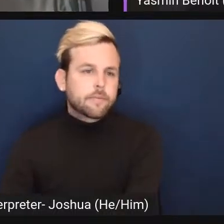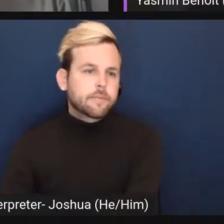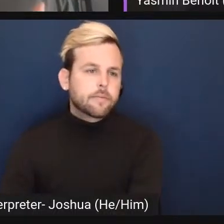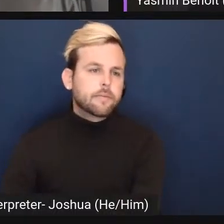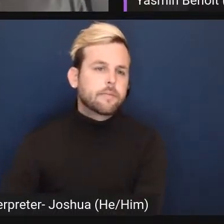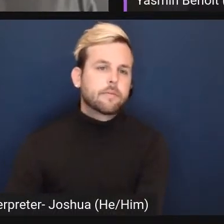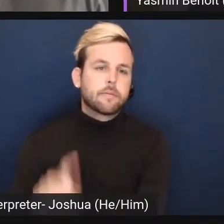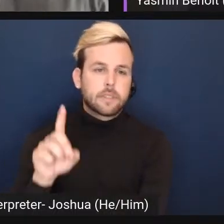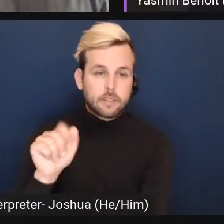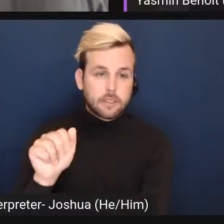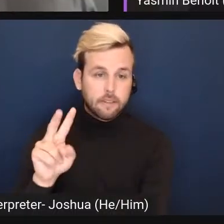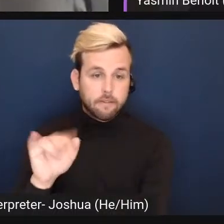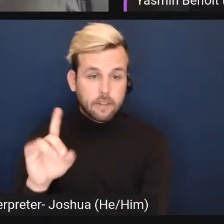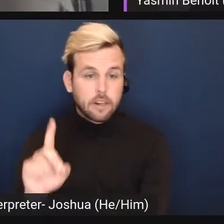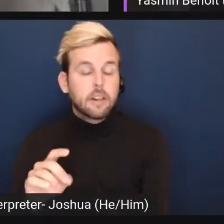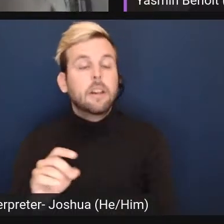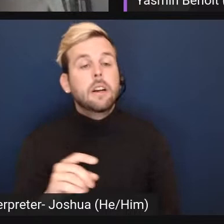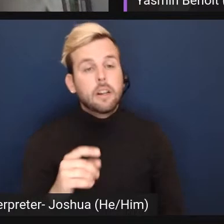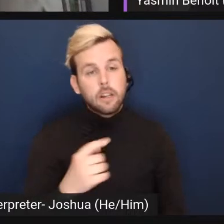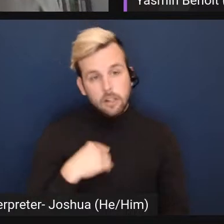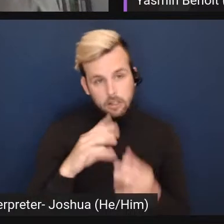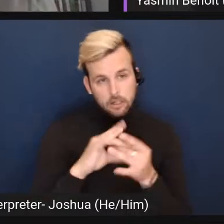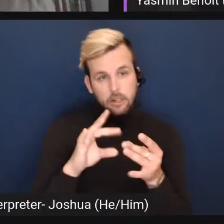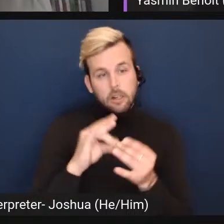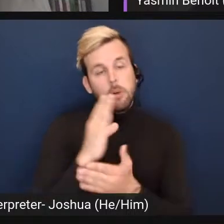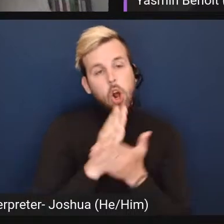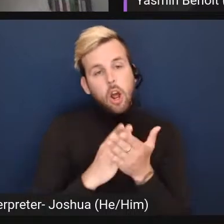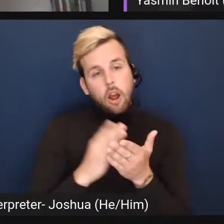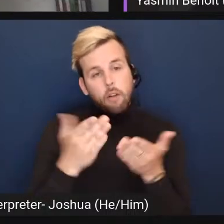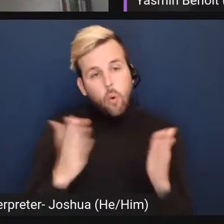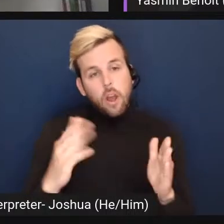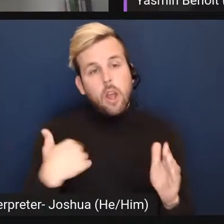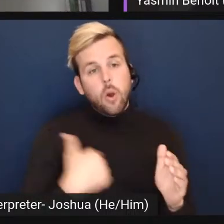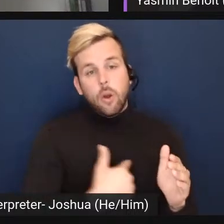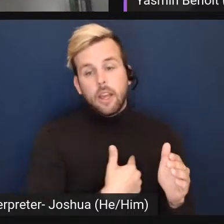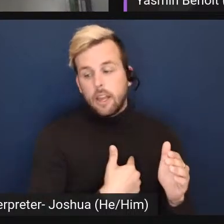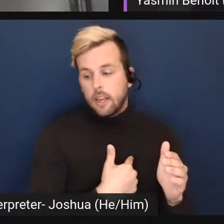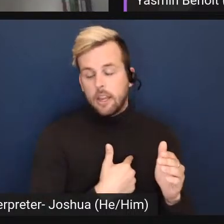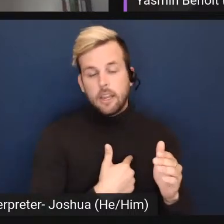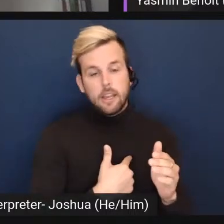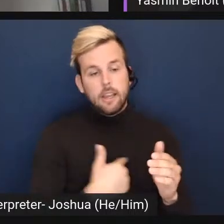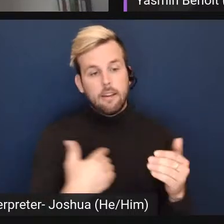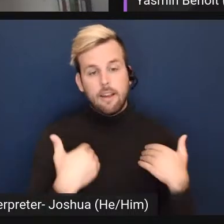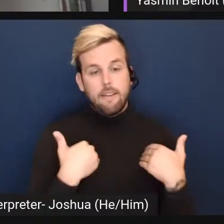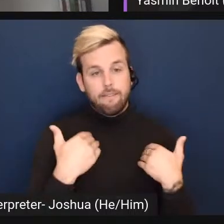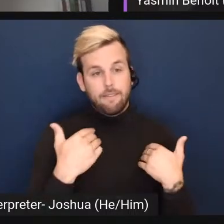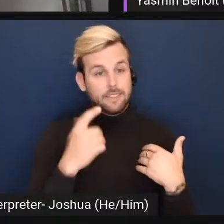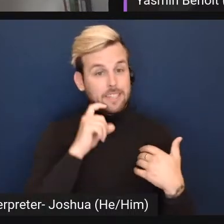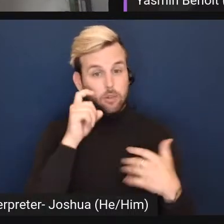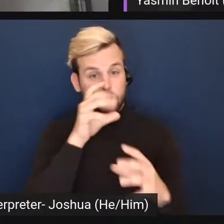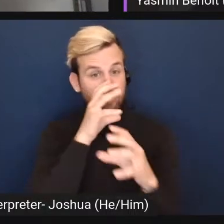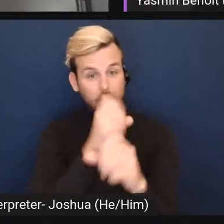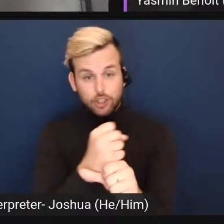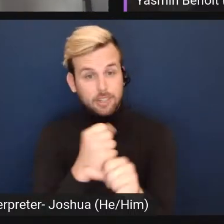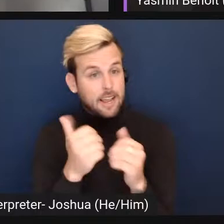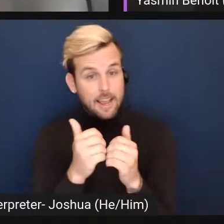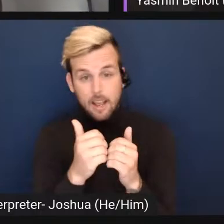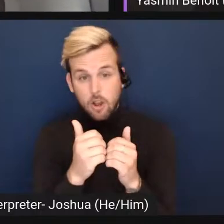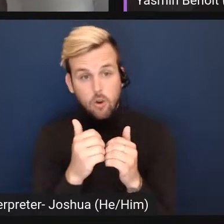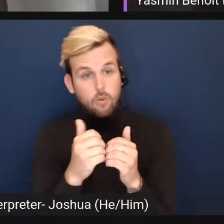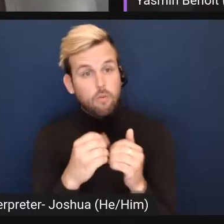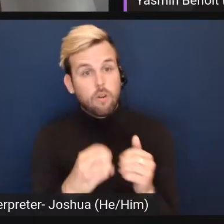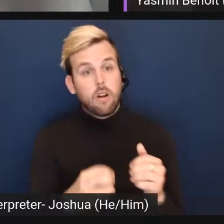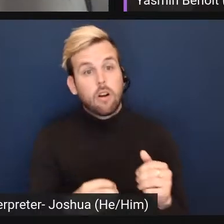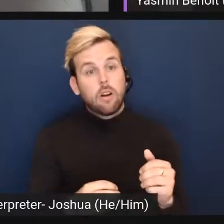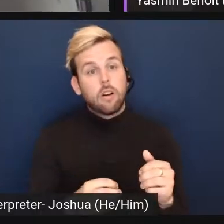can speak to i think part of the way that we wound up with sexual attraction was uh